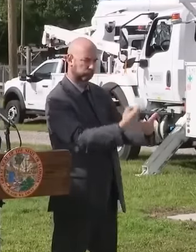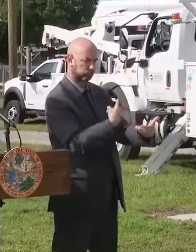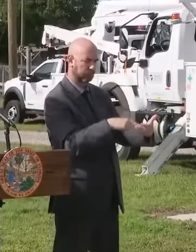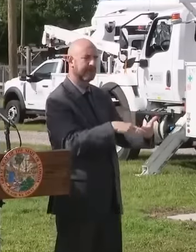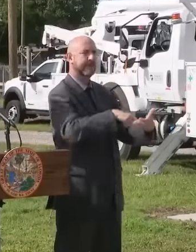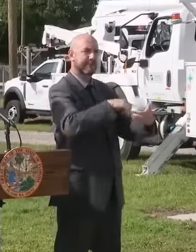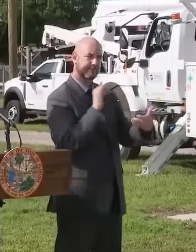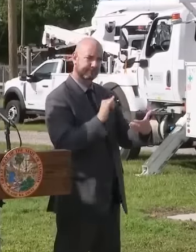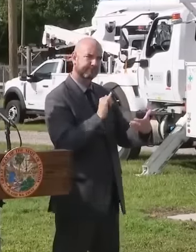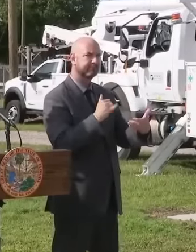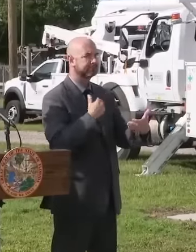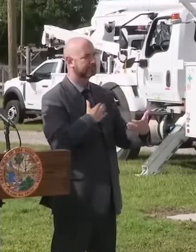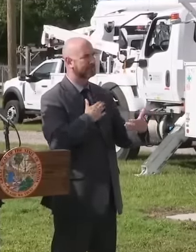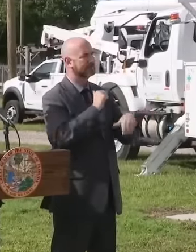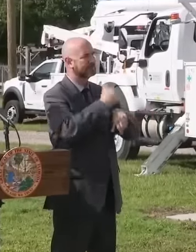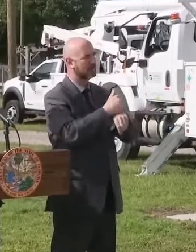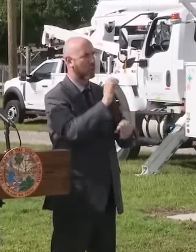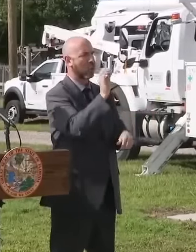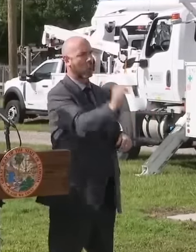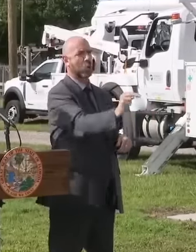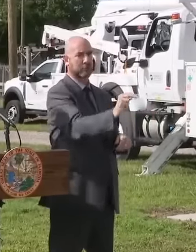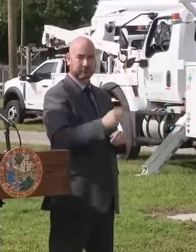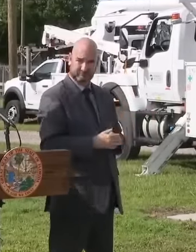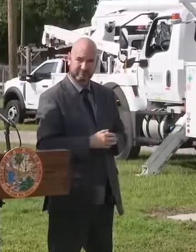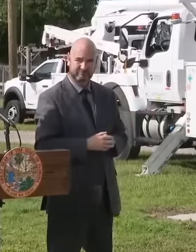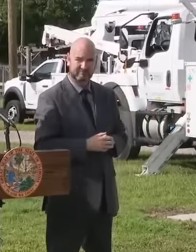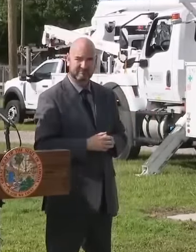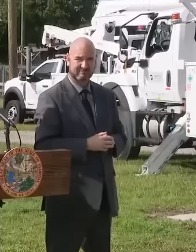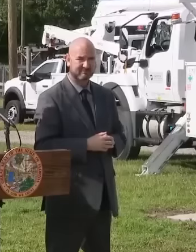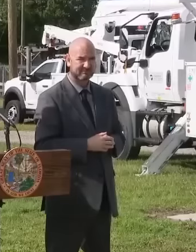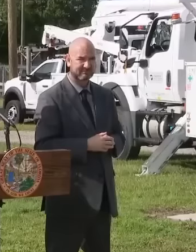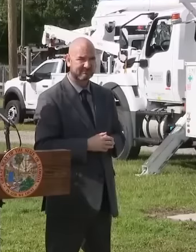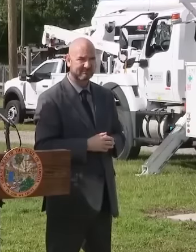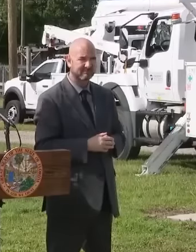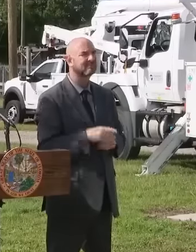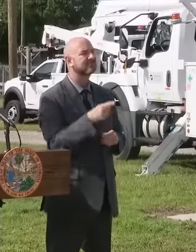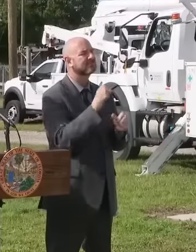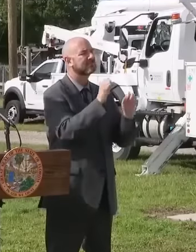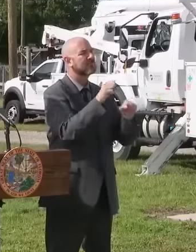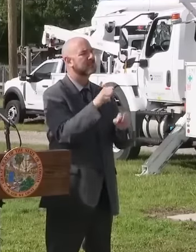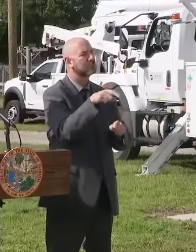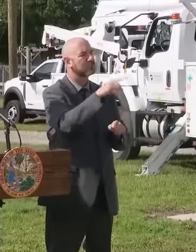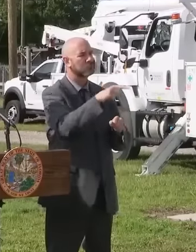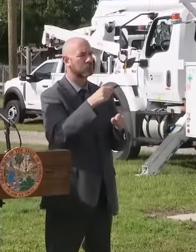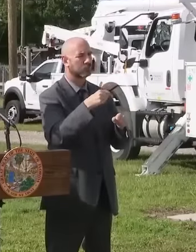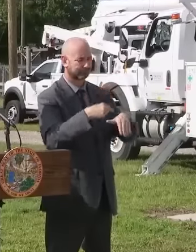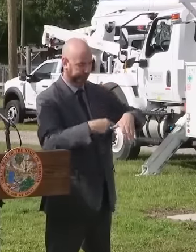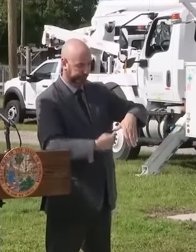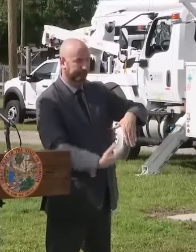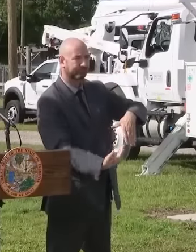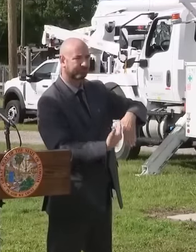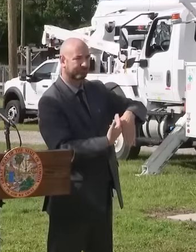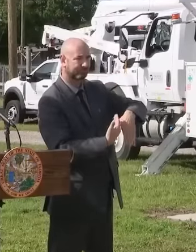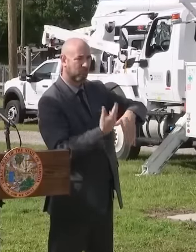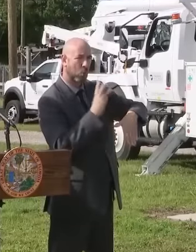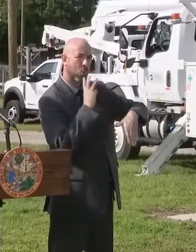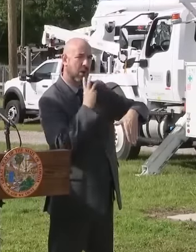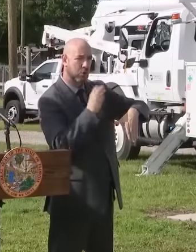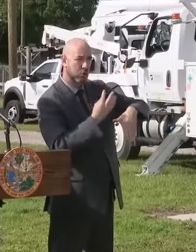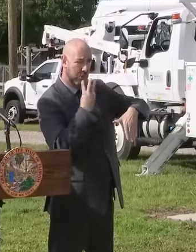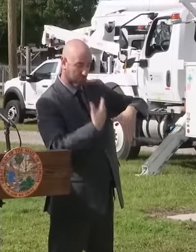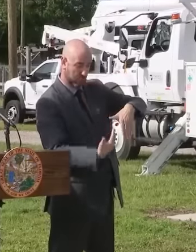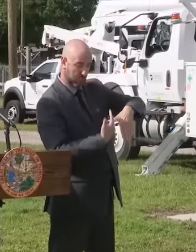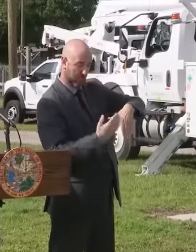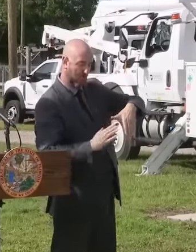There's also a possibility of life-threatening rising water moving inland from the coastline in the next 36 hours along the entire Gulf Coast.